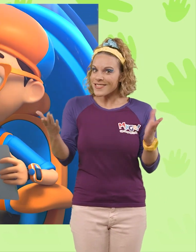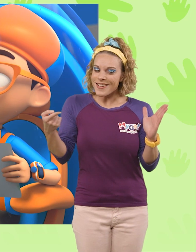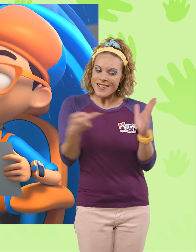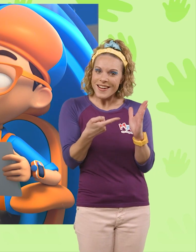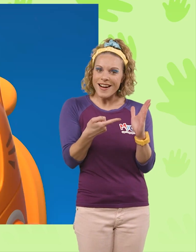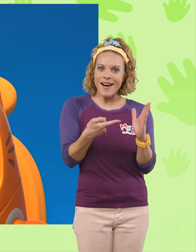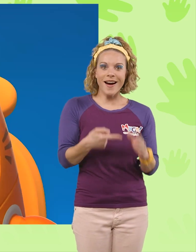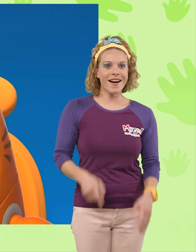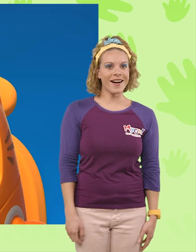is?